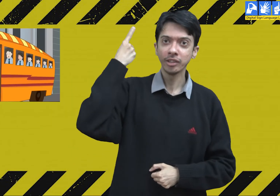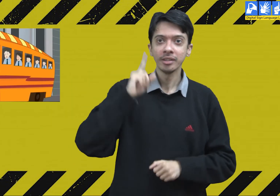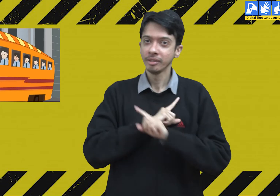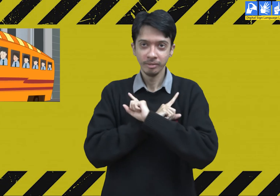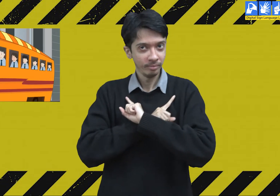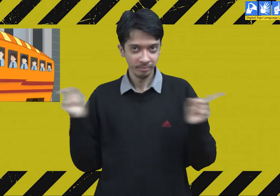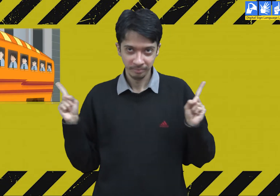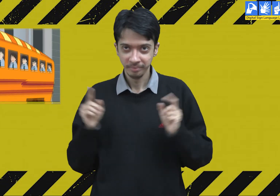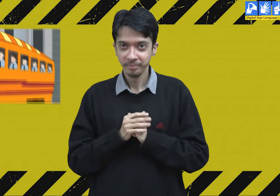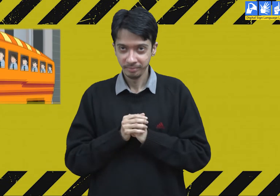and push each other.